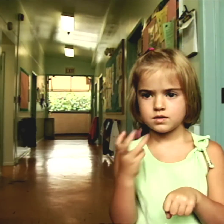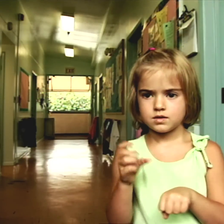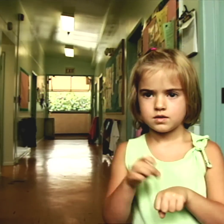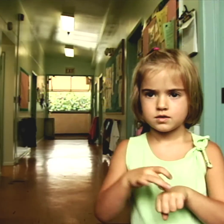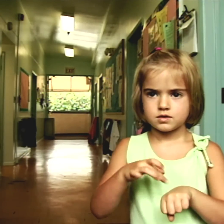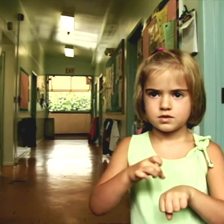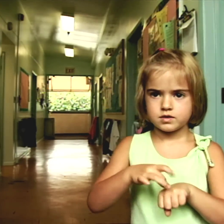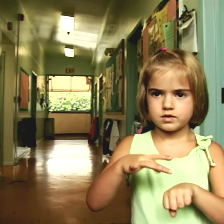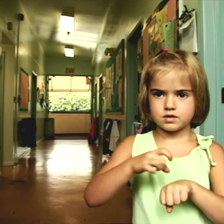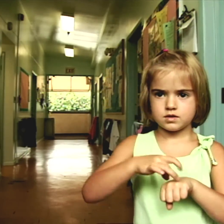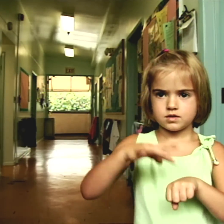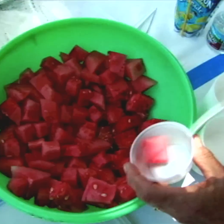Thump a melon.